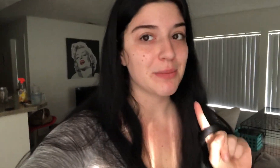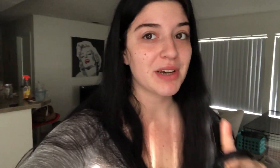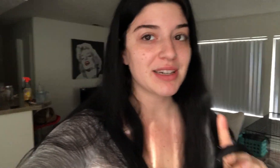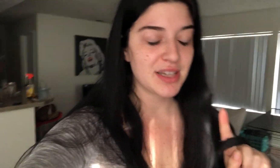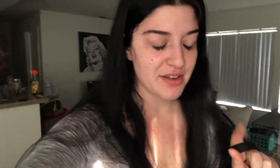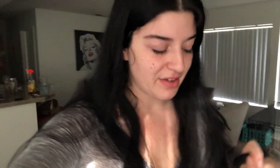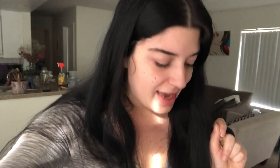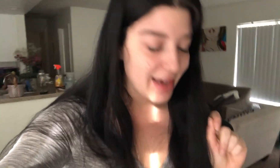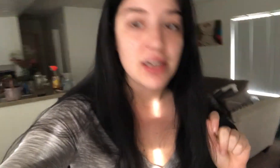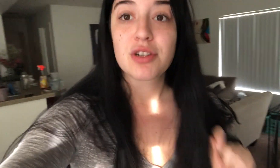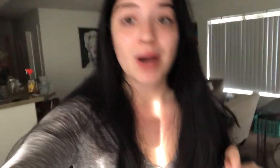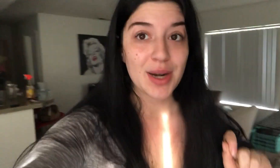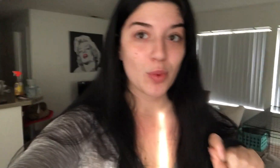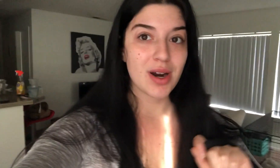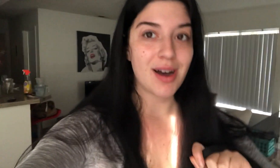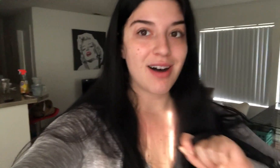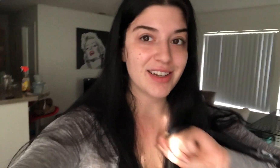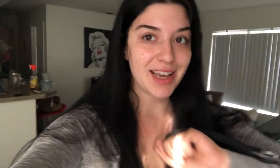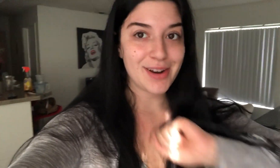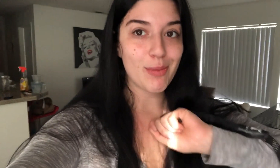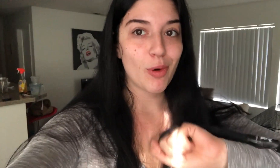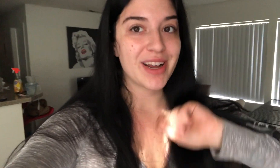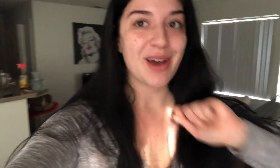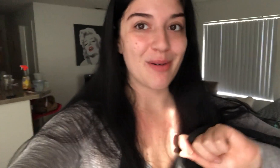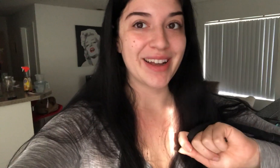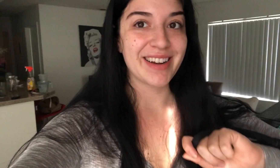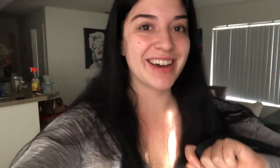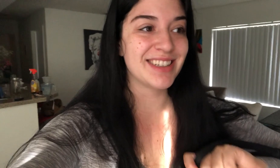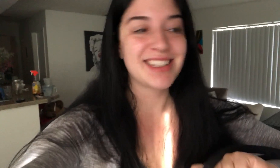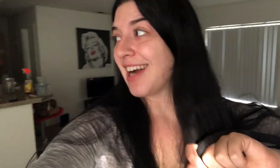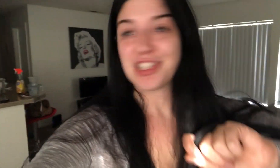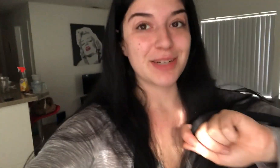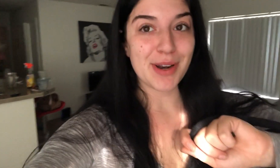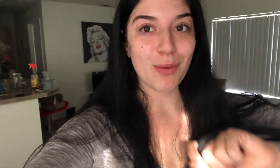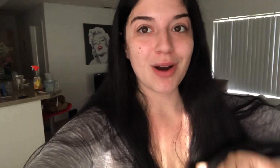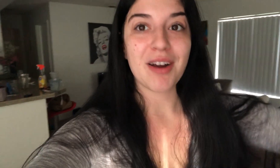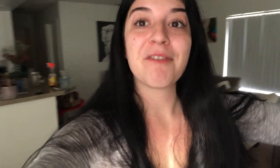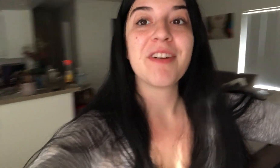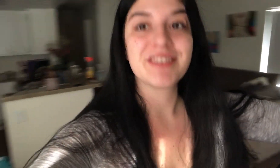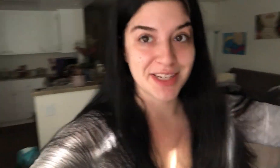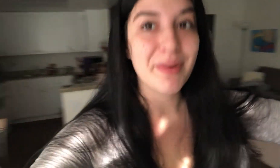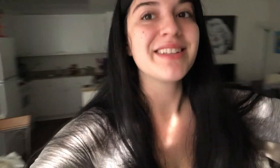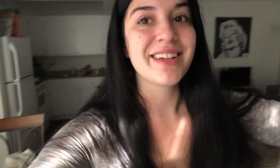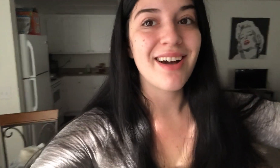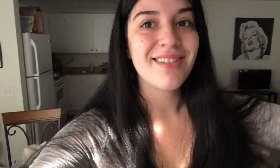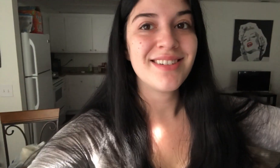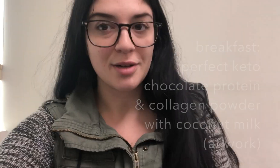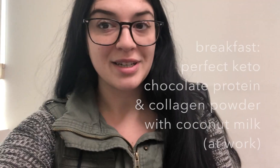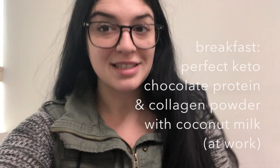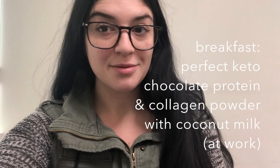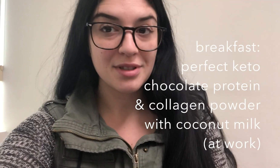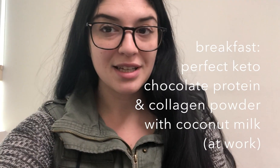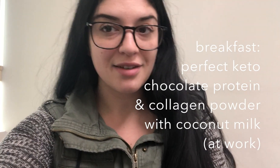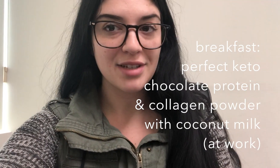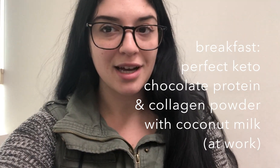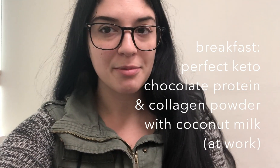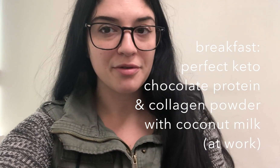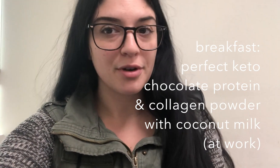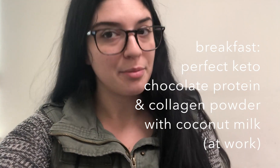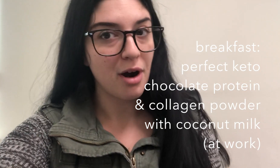productive and try to work on getting our morning going because I should have been at work 15 minutes ago. So I didn't really have time for a